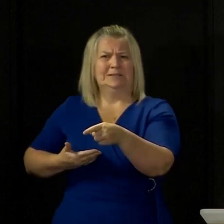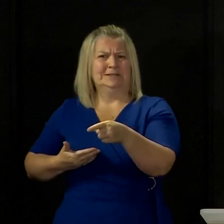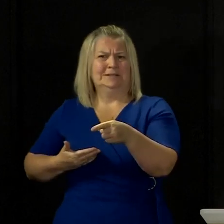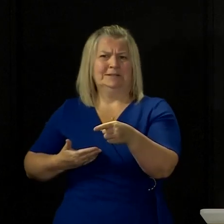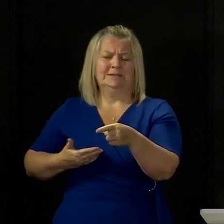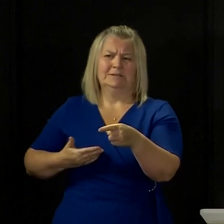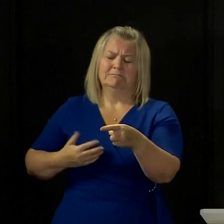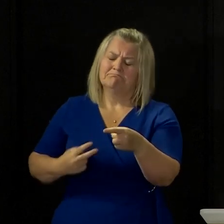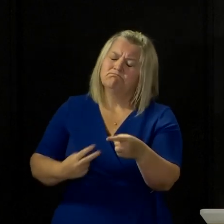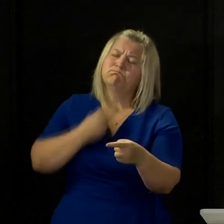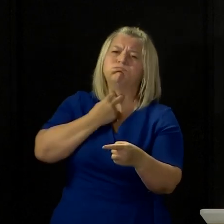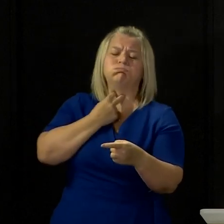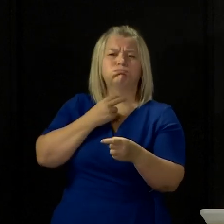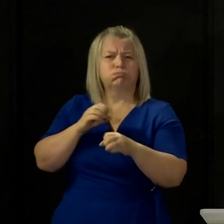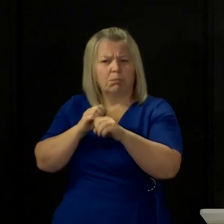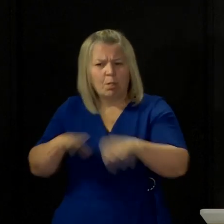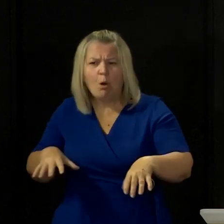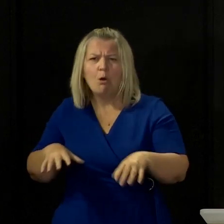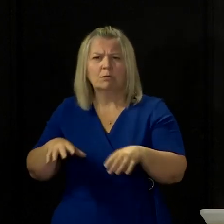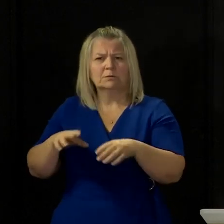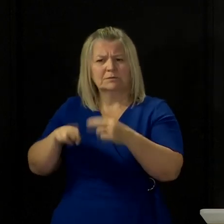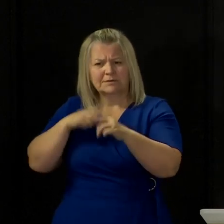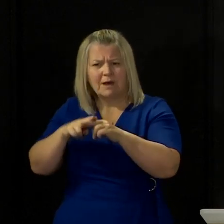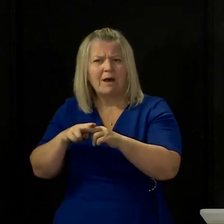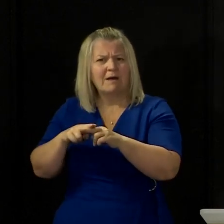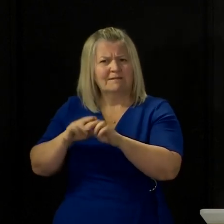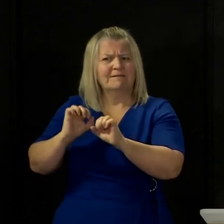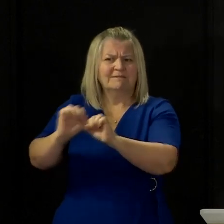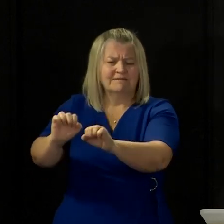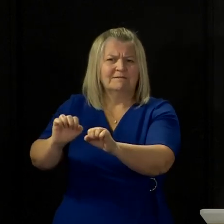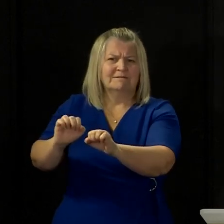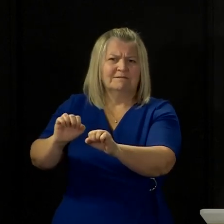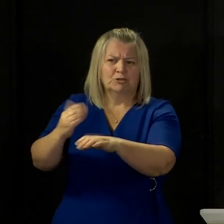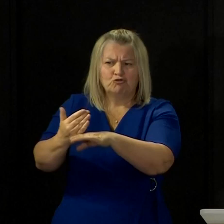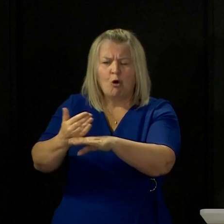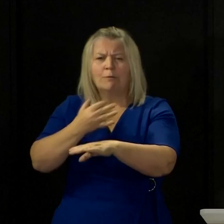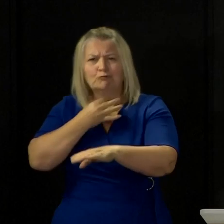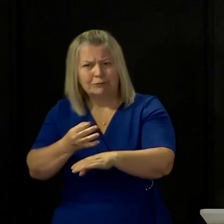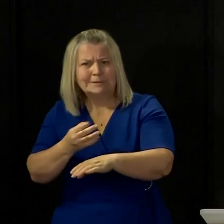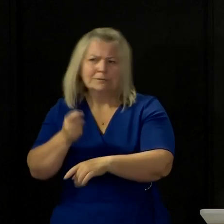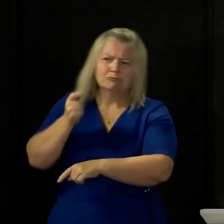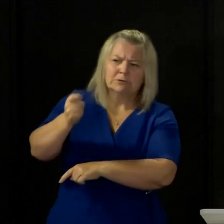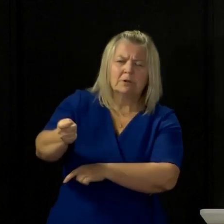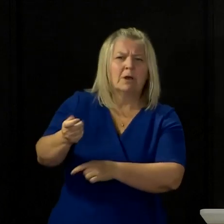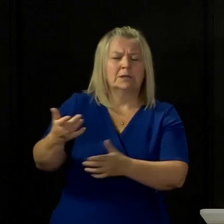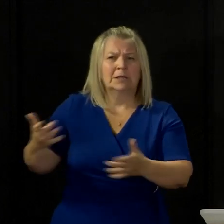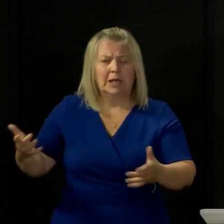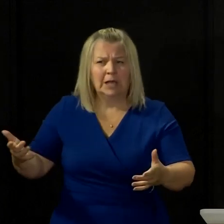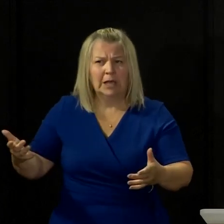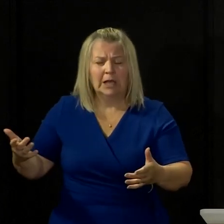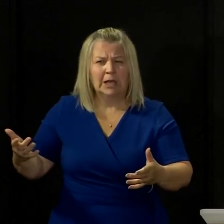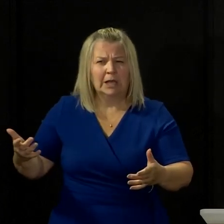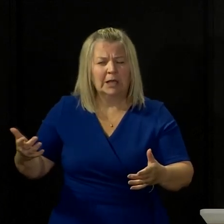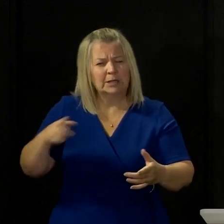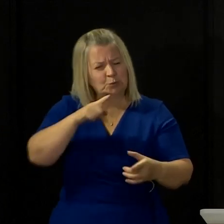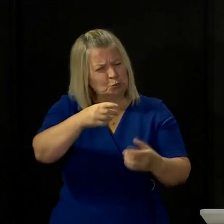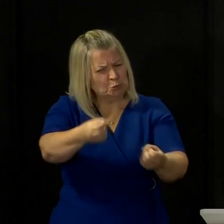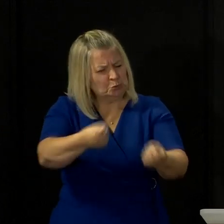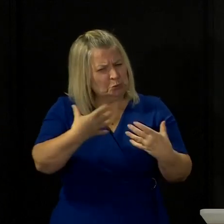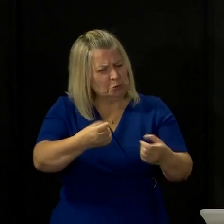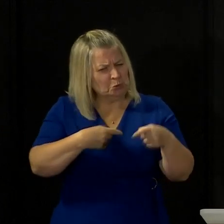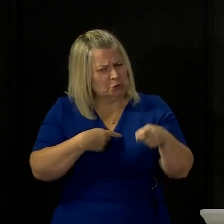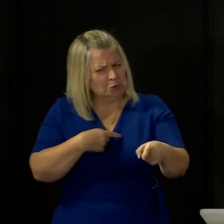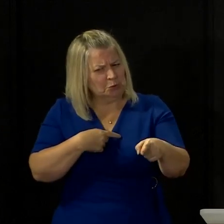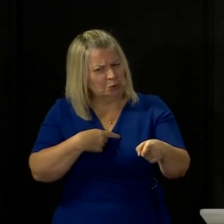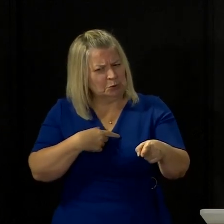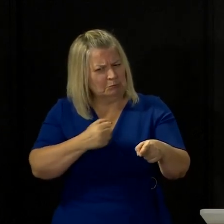and the lots of redundancies, potentially people's jobs at risk, potentially, am I to take it from what you've said there, that